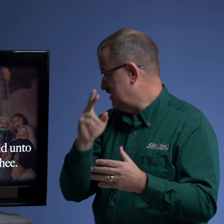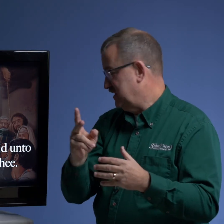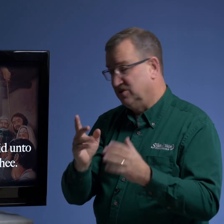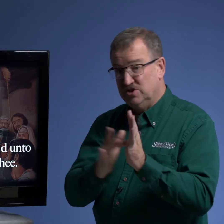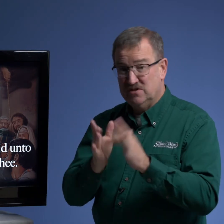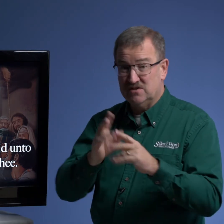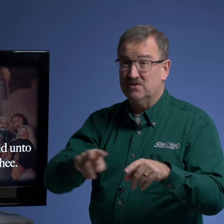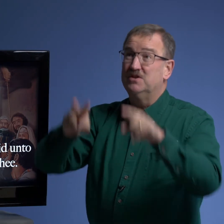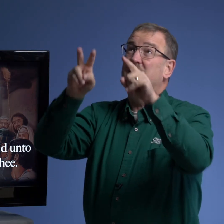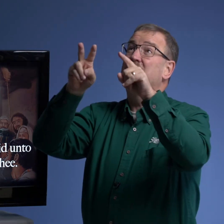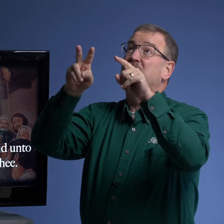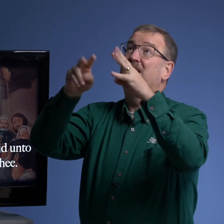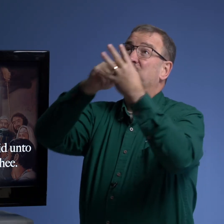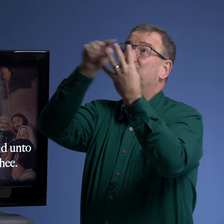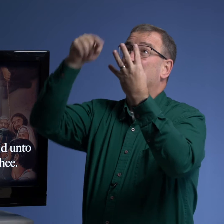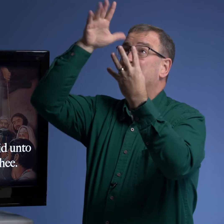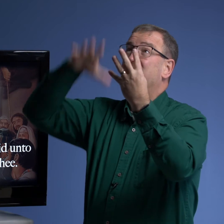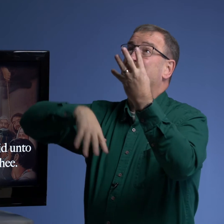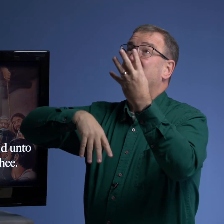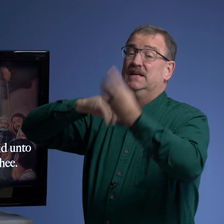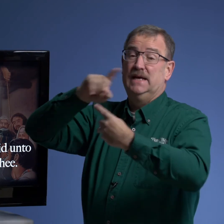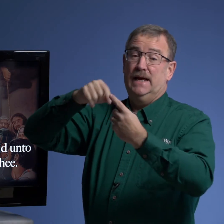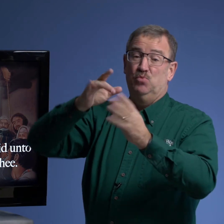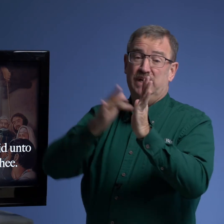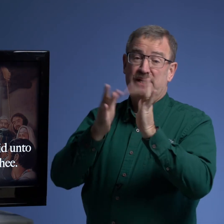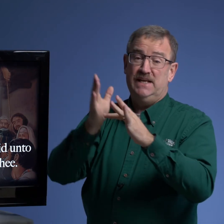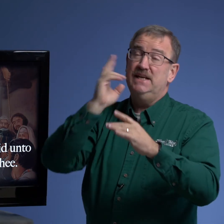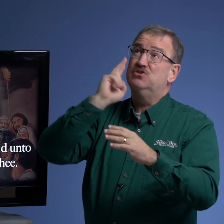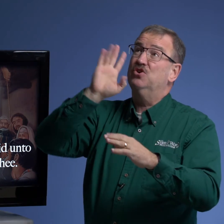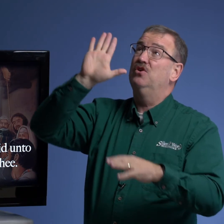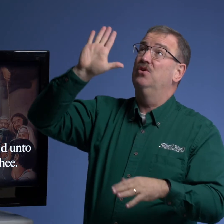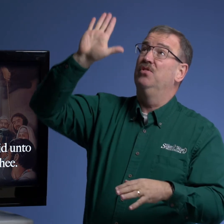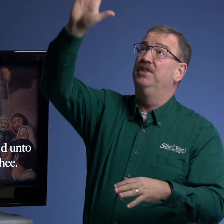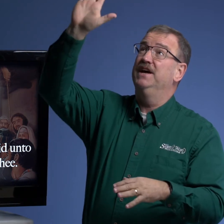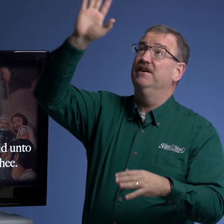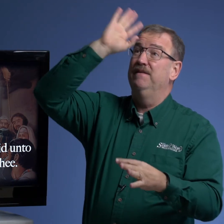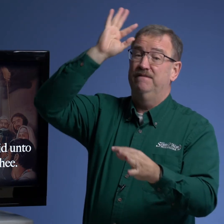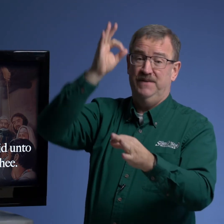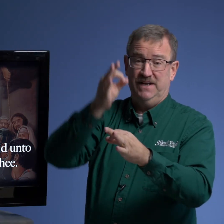to see jesus is looking up at the four men and when he saw their faith